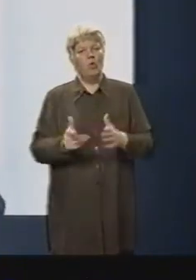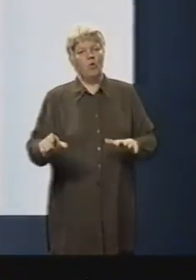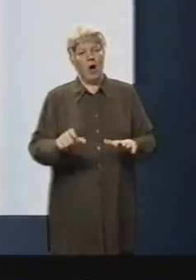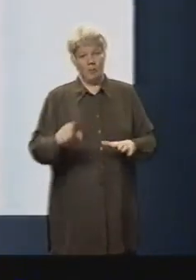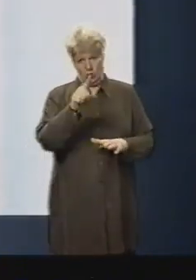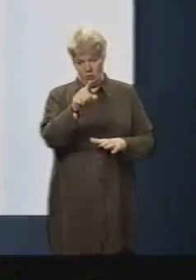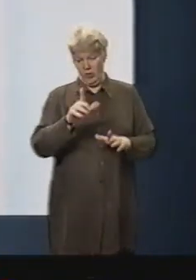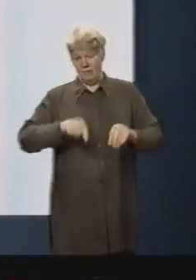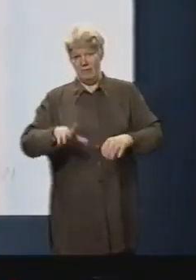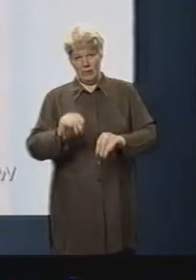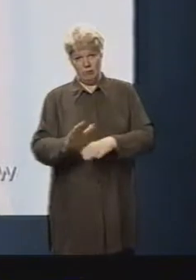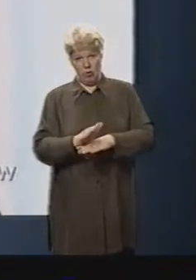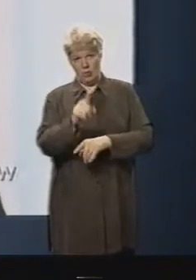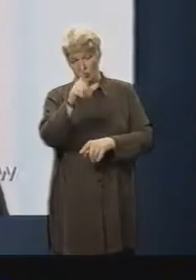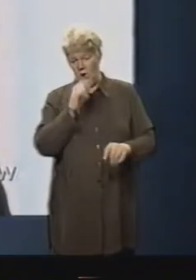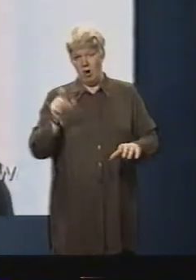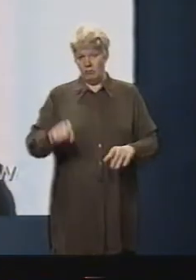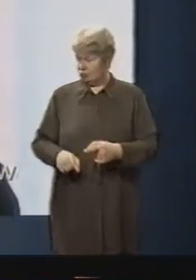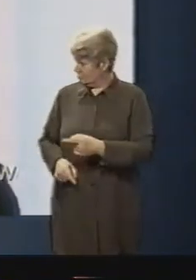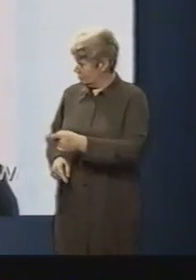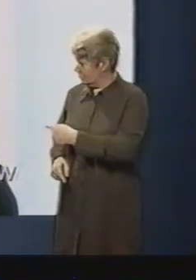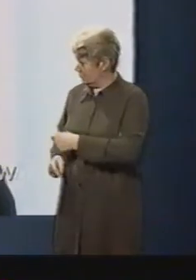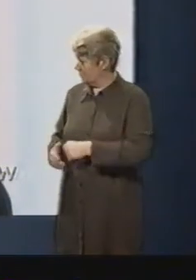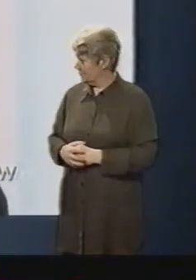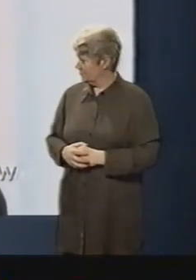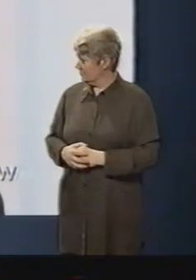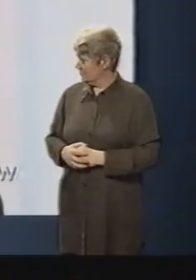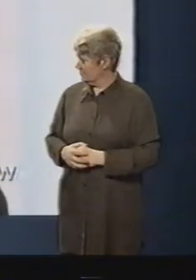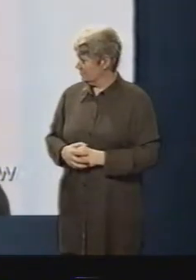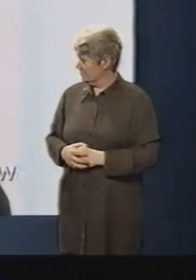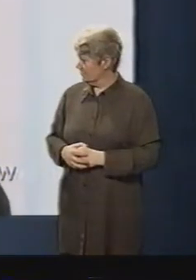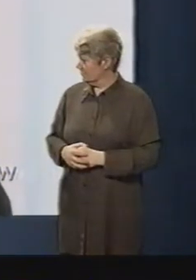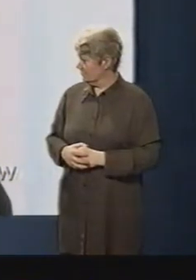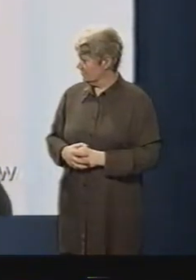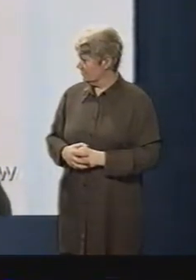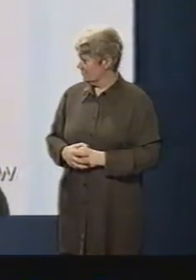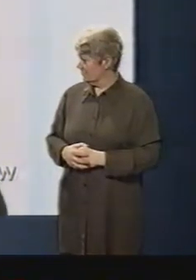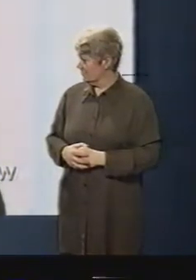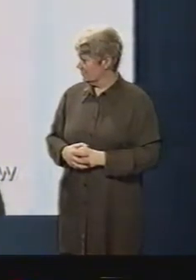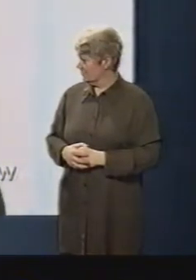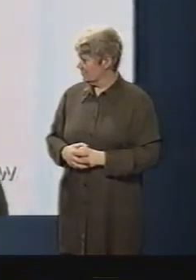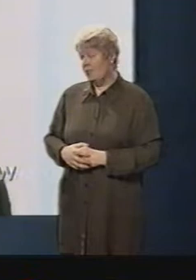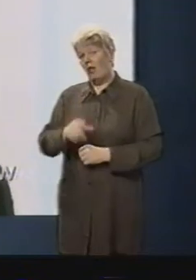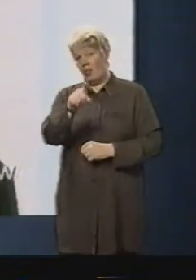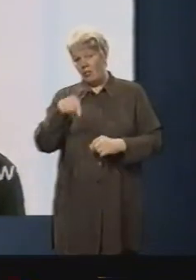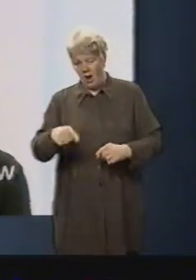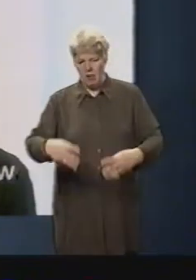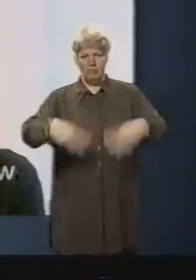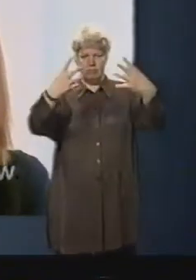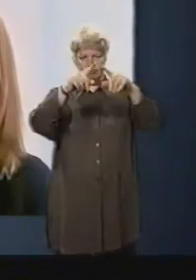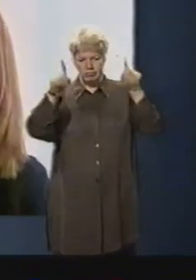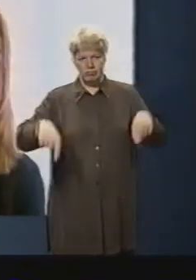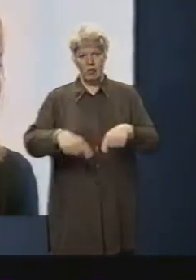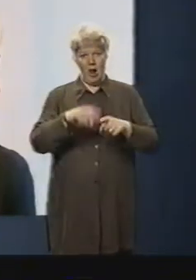after the programme, www.bbc.co.uk slash TW, you'll find the TW